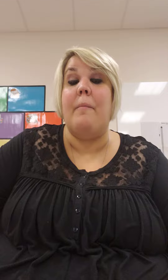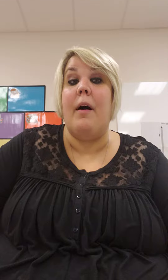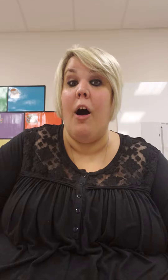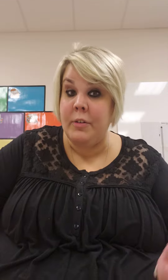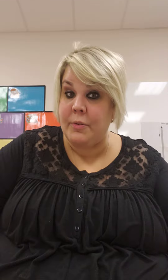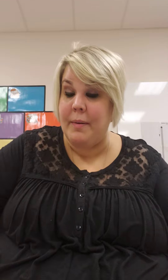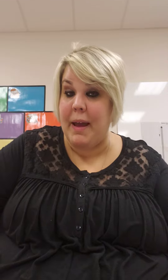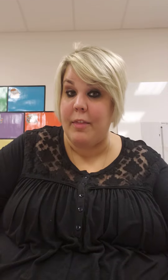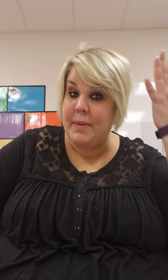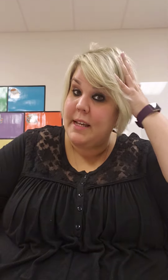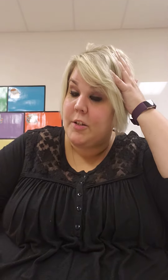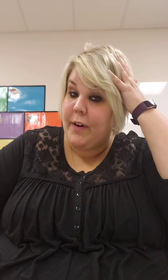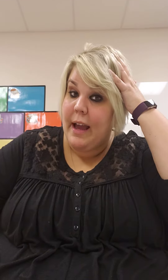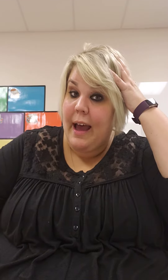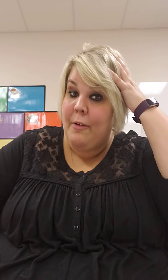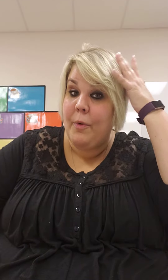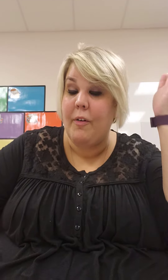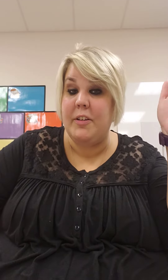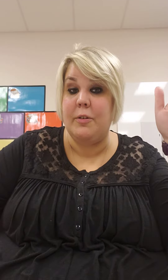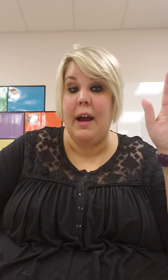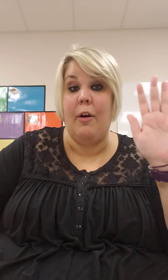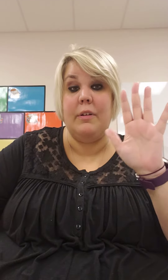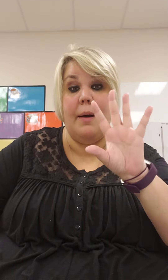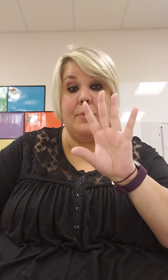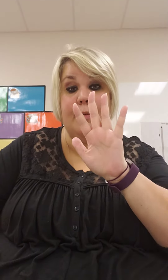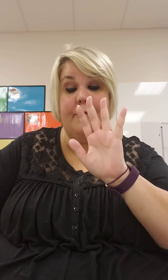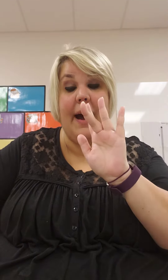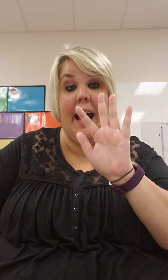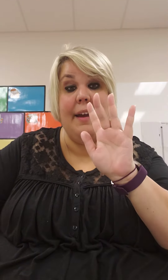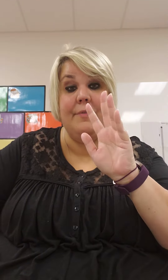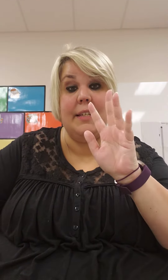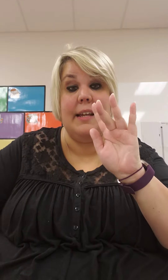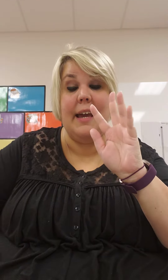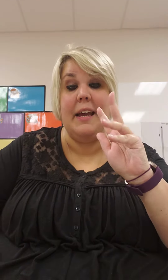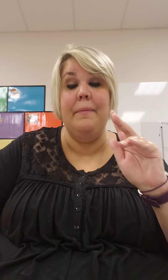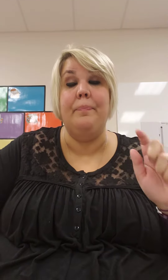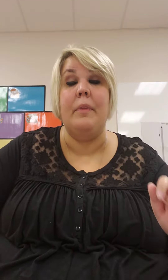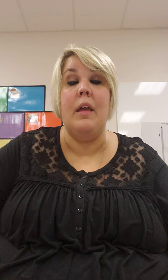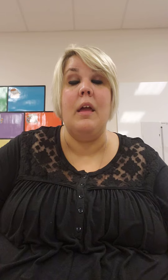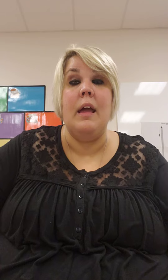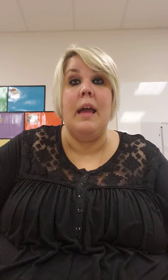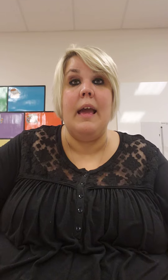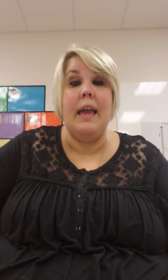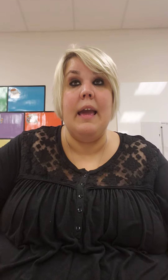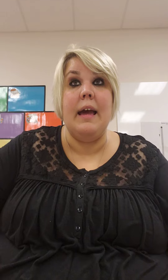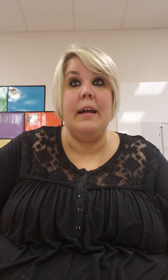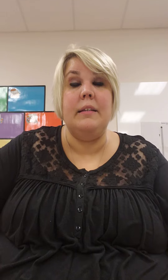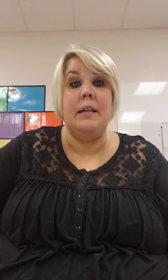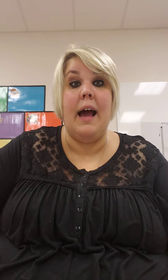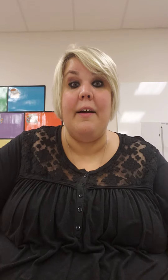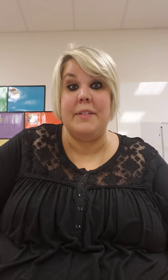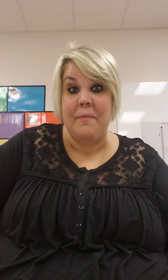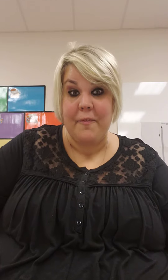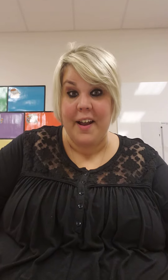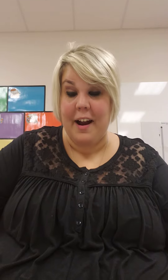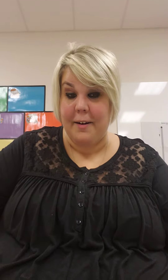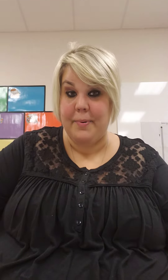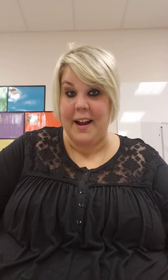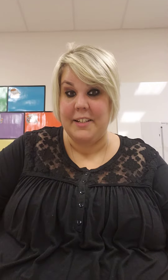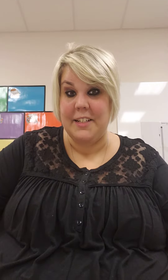Also in math, Miss H forgot, we're going to count up to five today. And I have some fun art projects